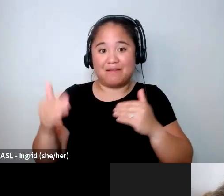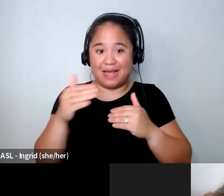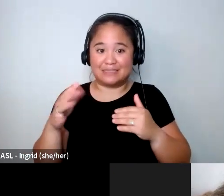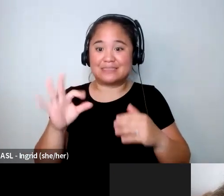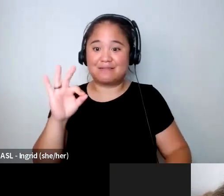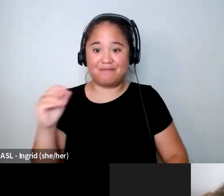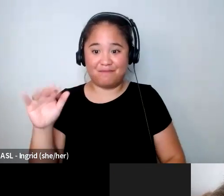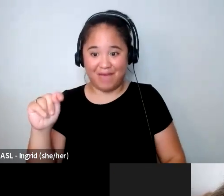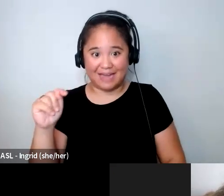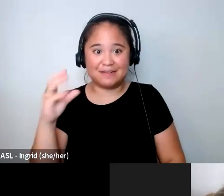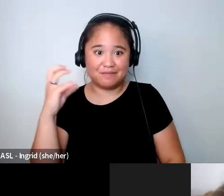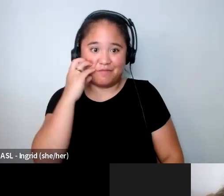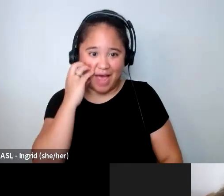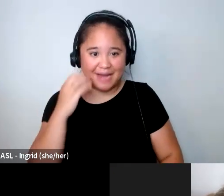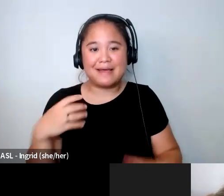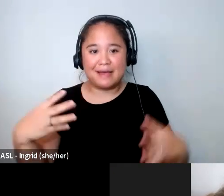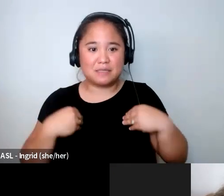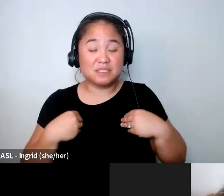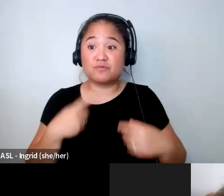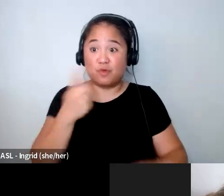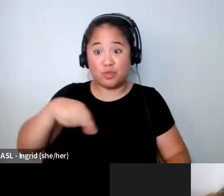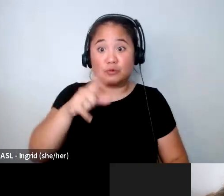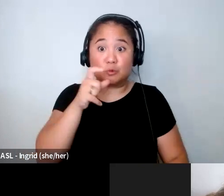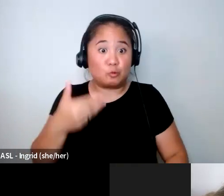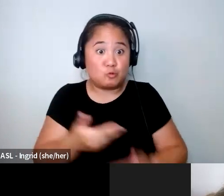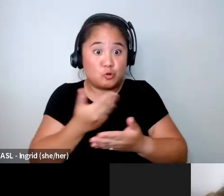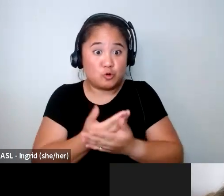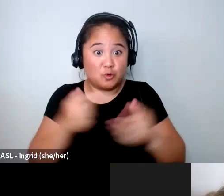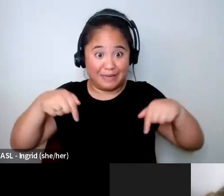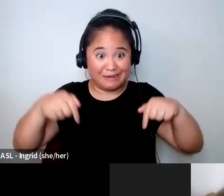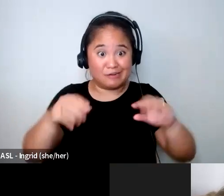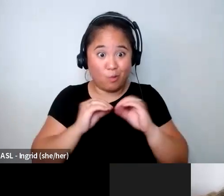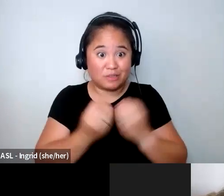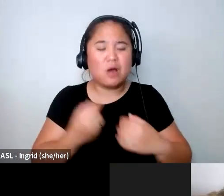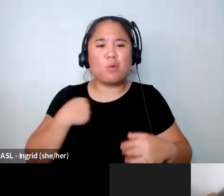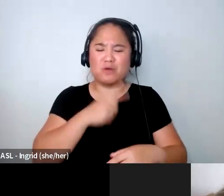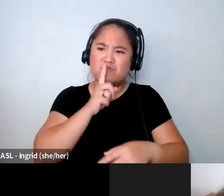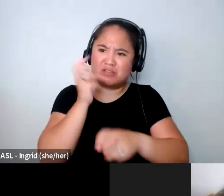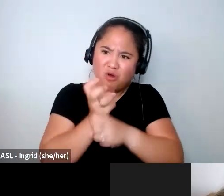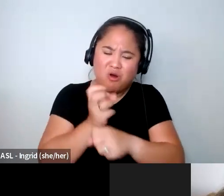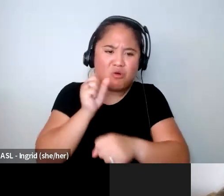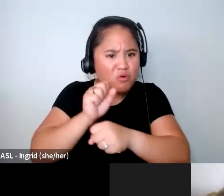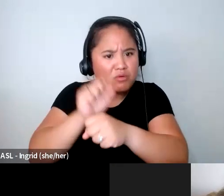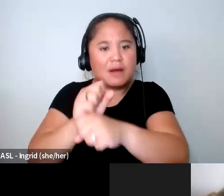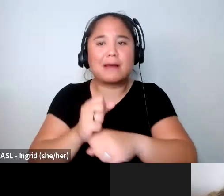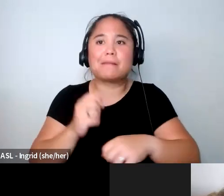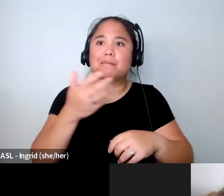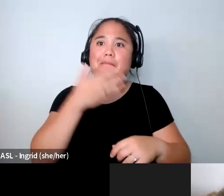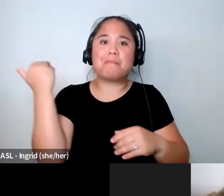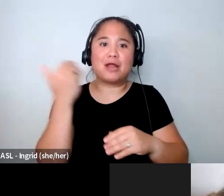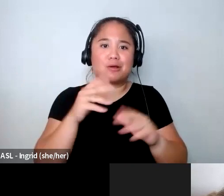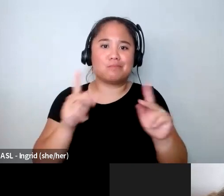Acceptance um for those of you who are new to NAFA we've been working hard to make the world a better place for fat people since